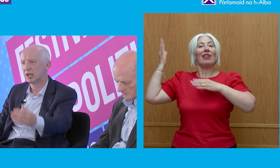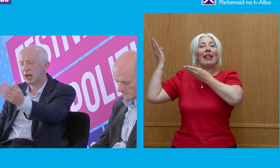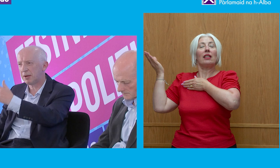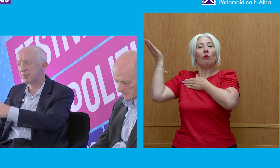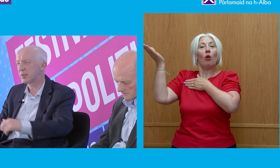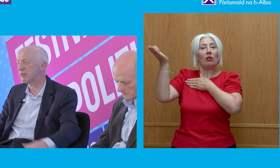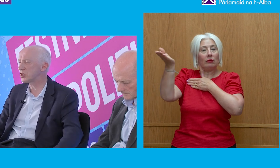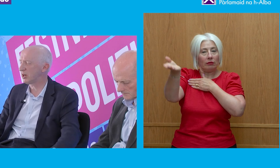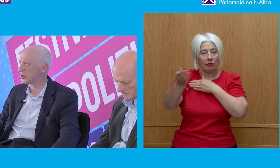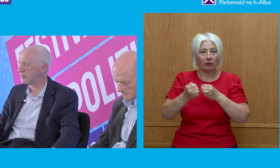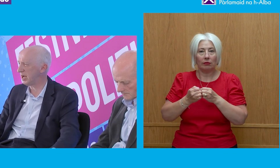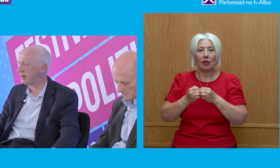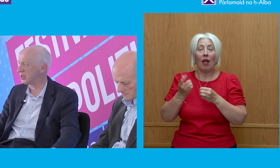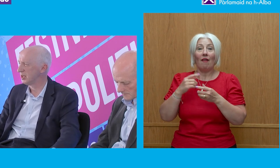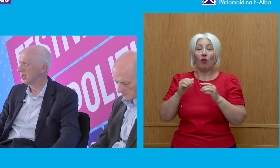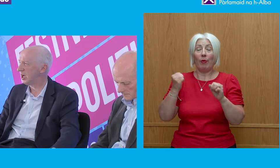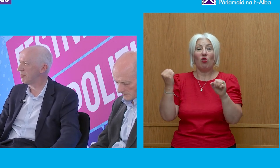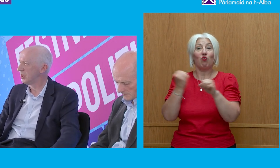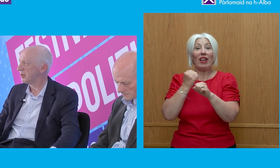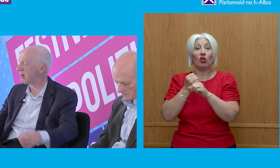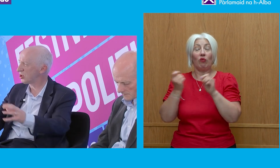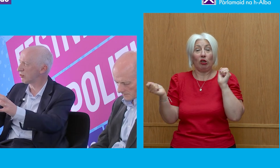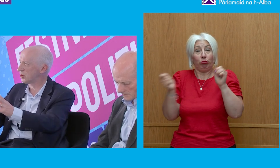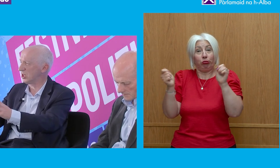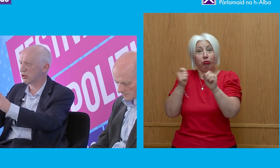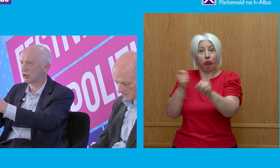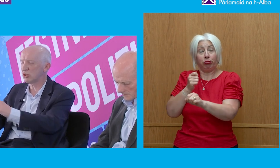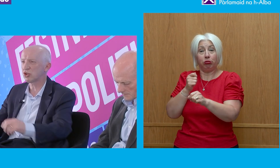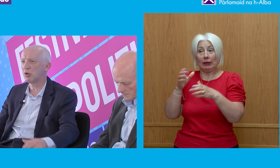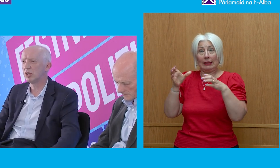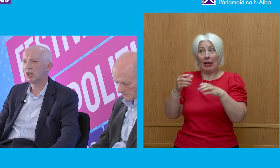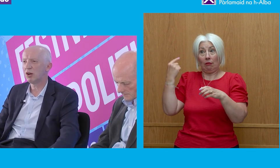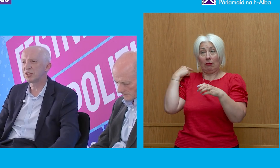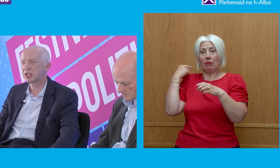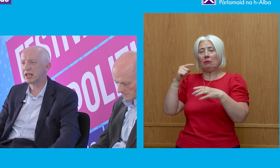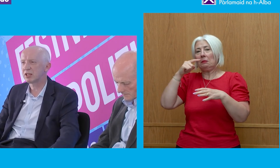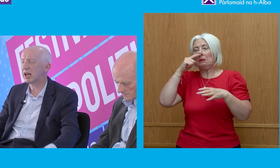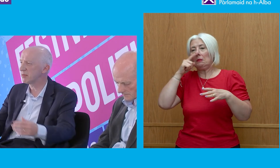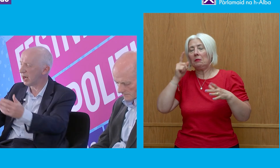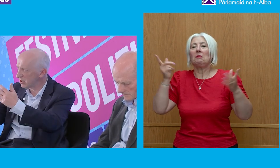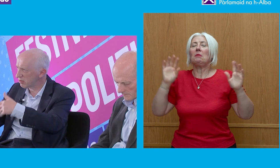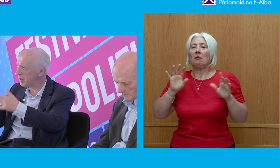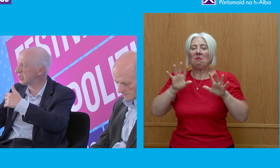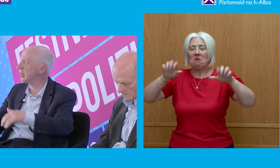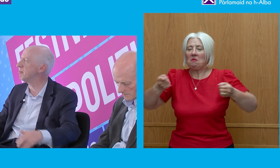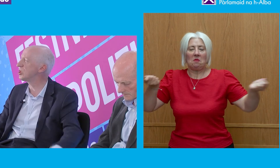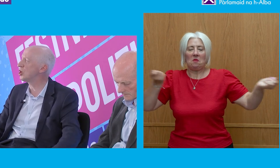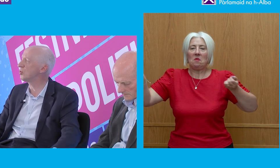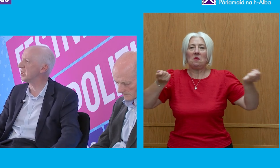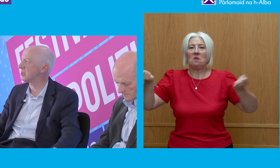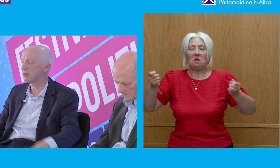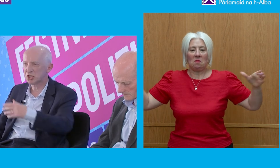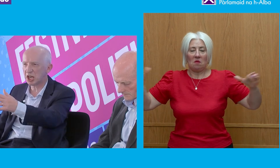post-restoration period, the aristocracy took control of the state and basically